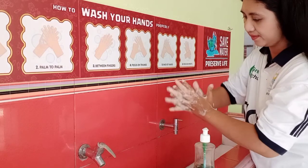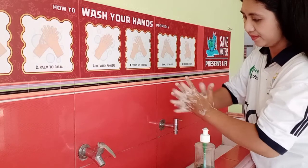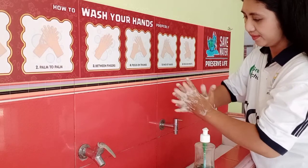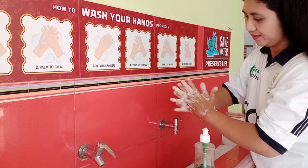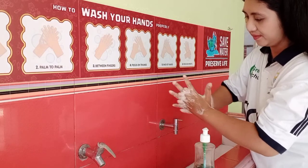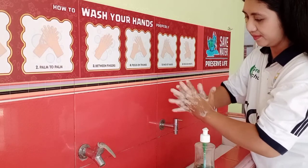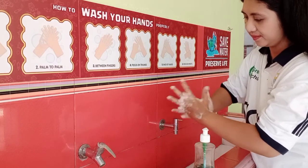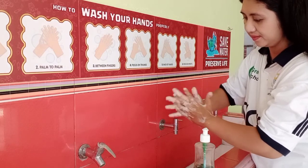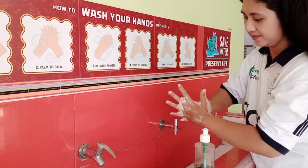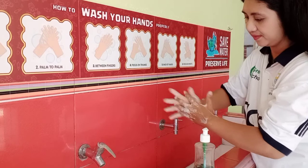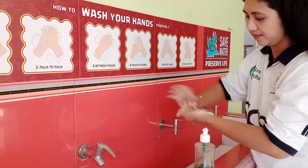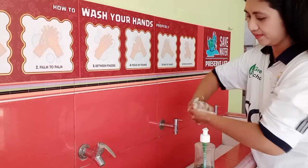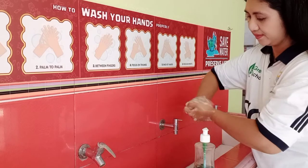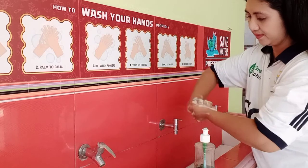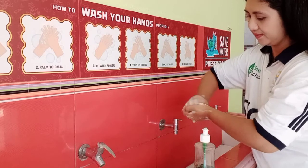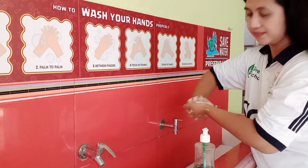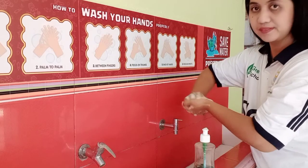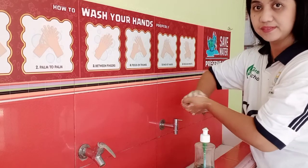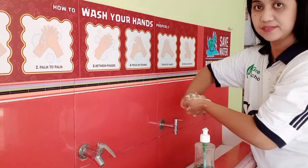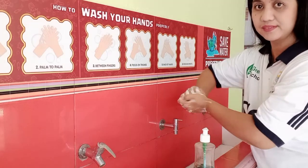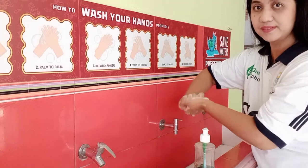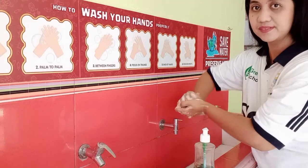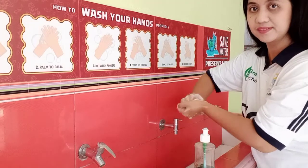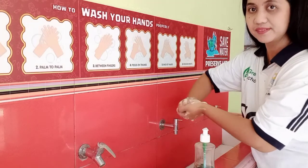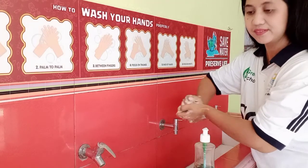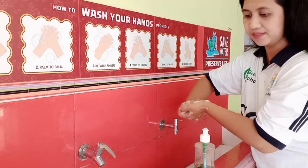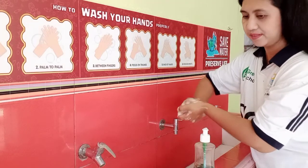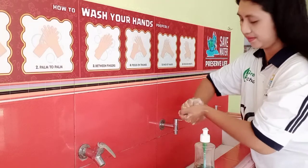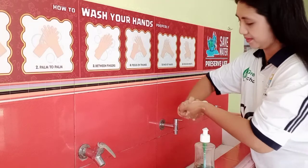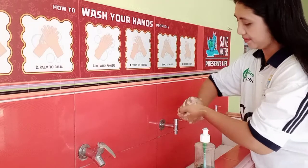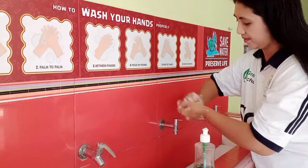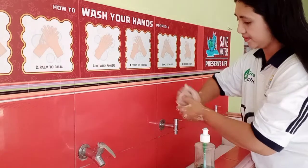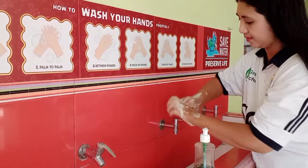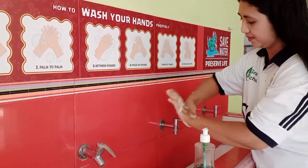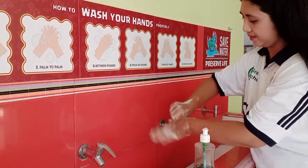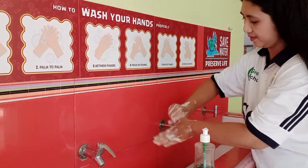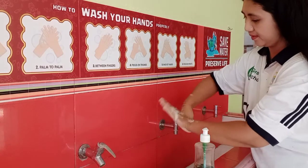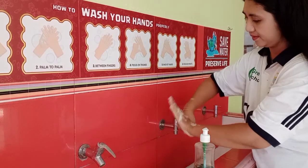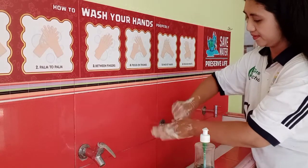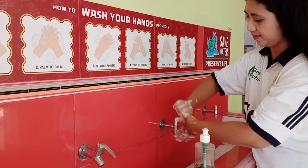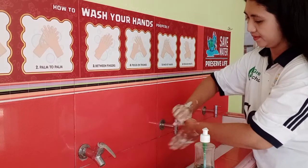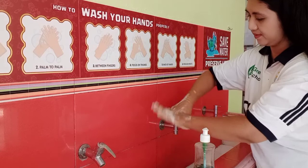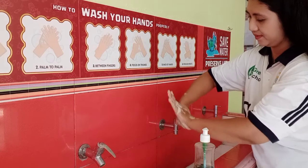step 4, locking of your hands, step 5, rub the back of thumb,